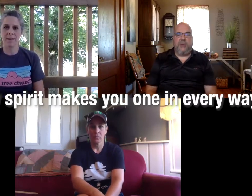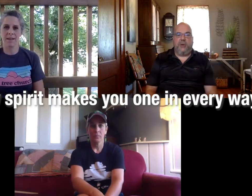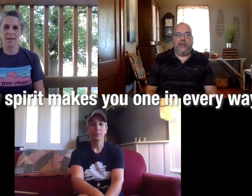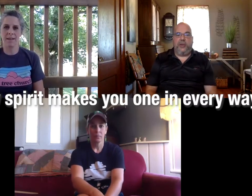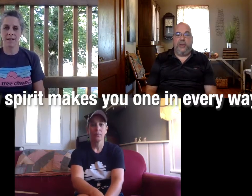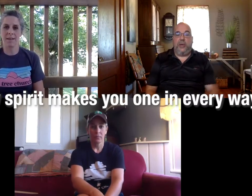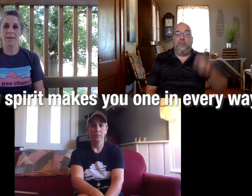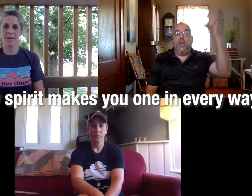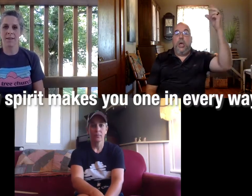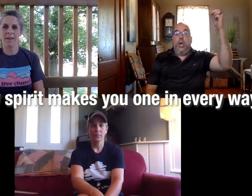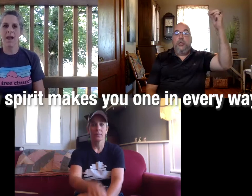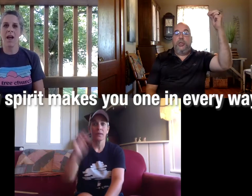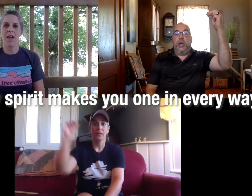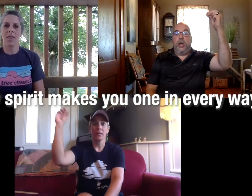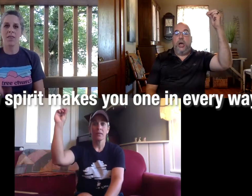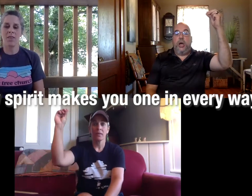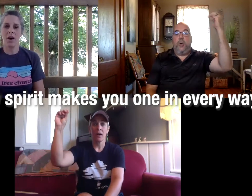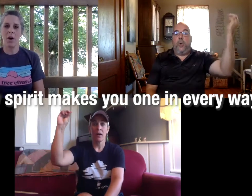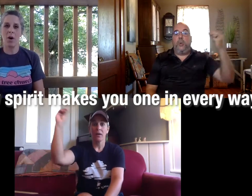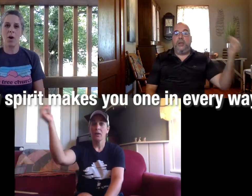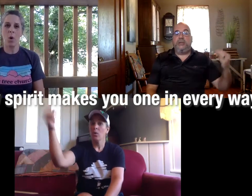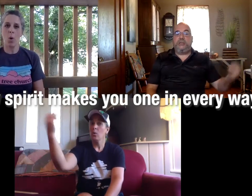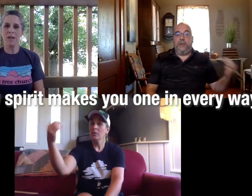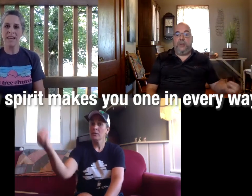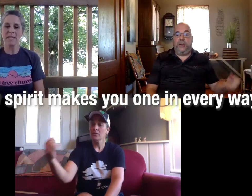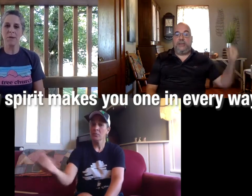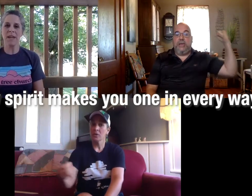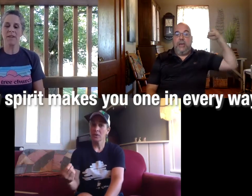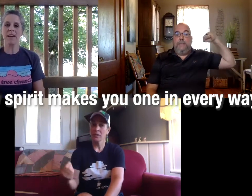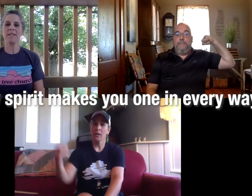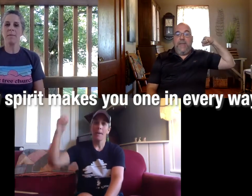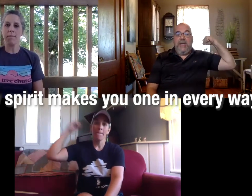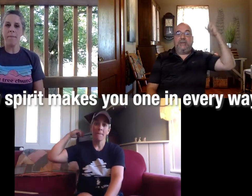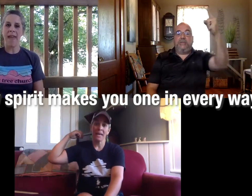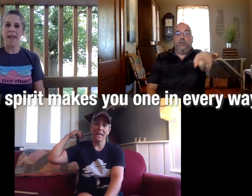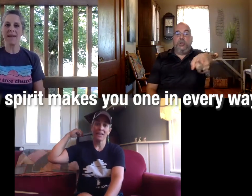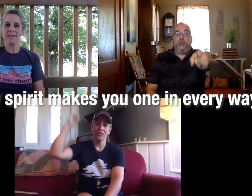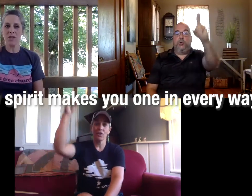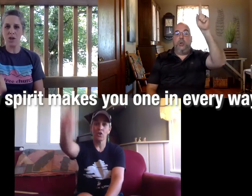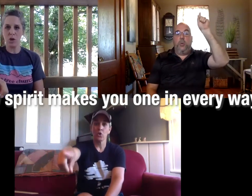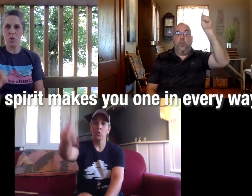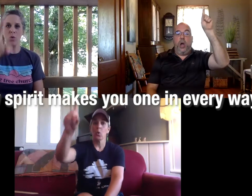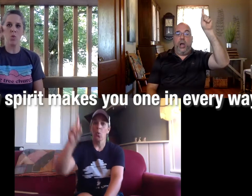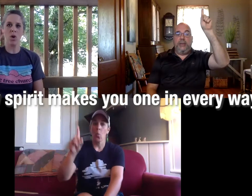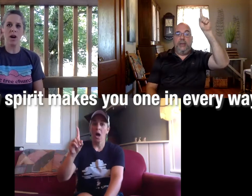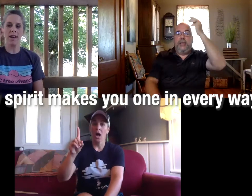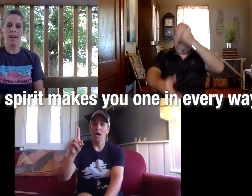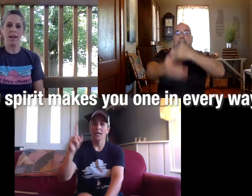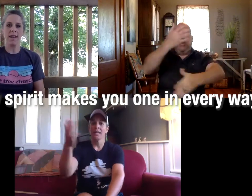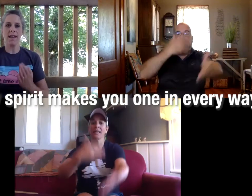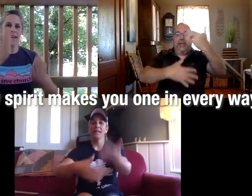ladies all together here we go the holy spirit makes you one